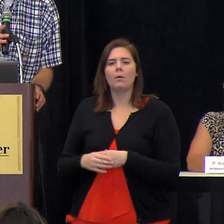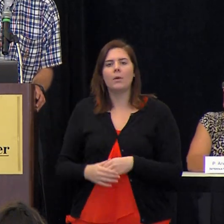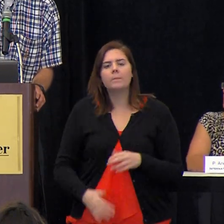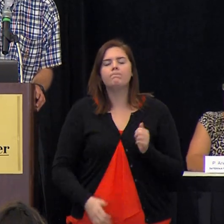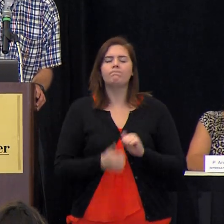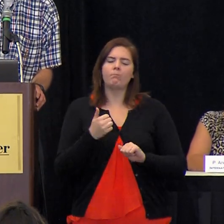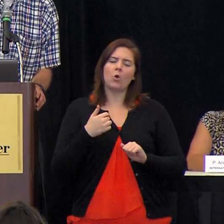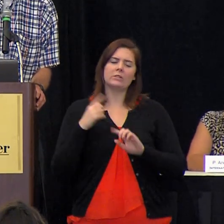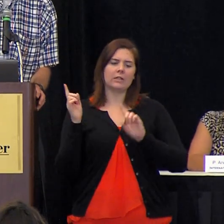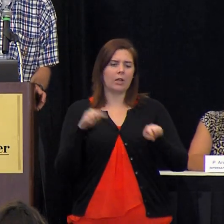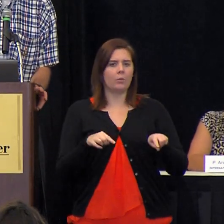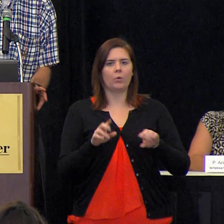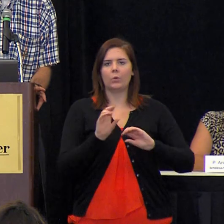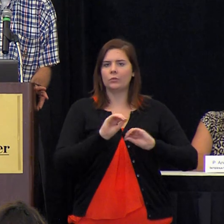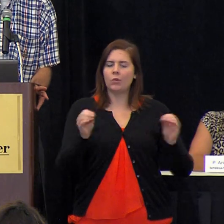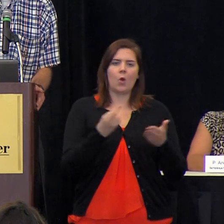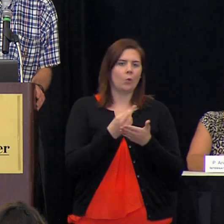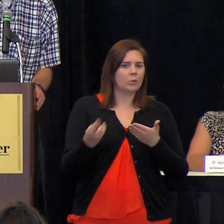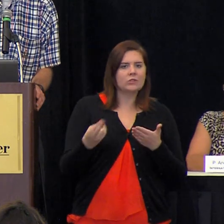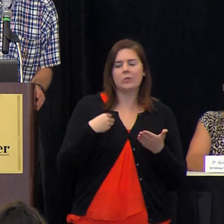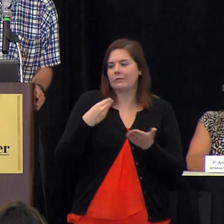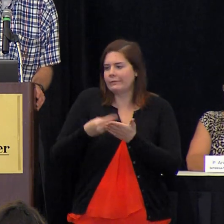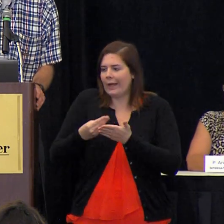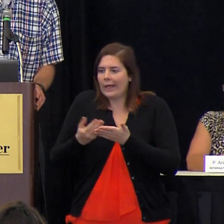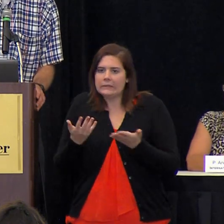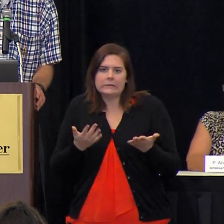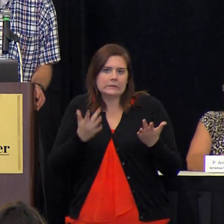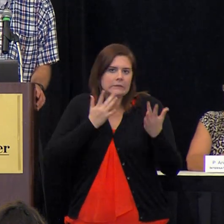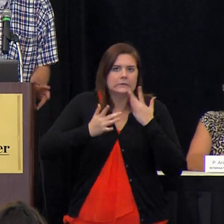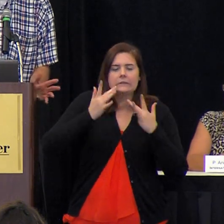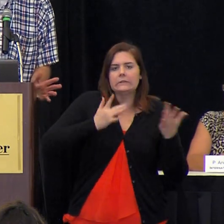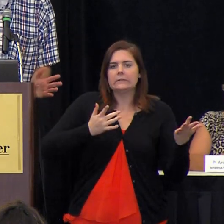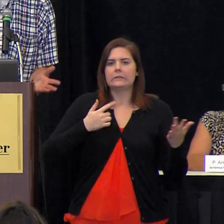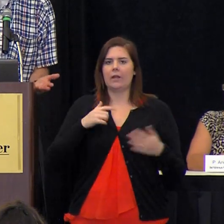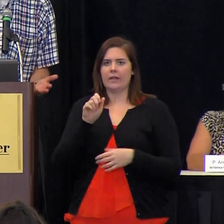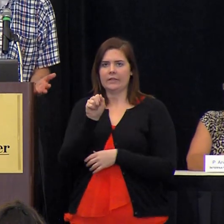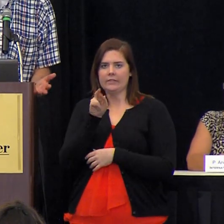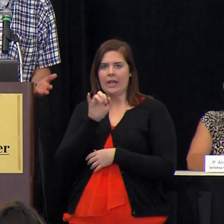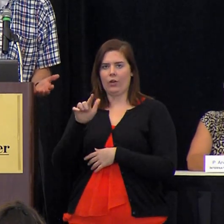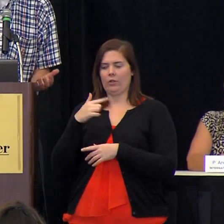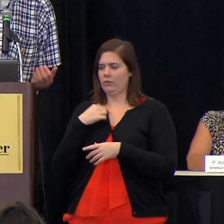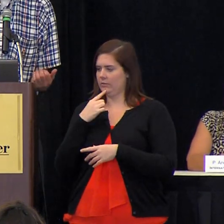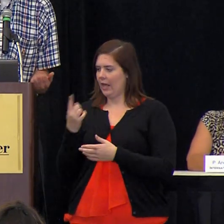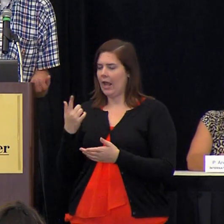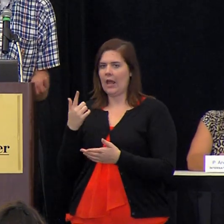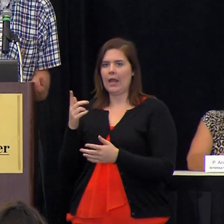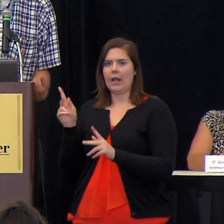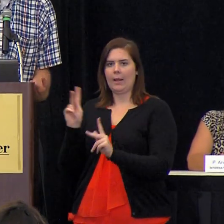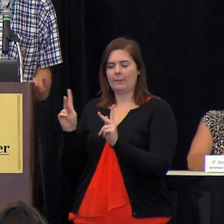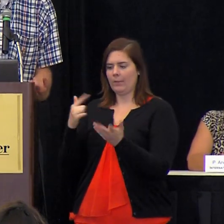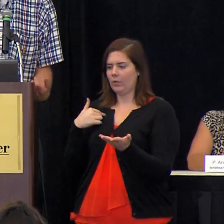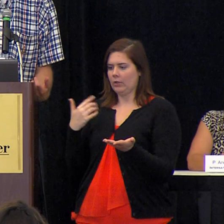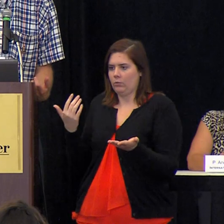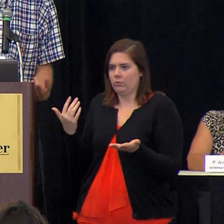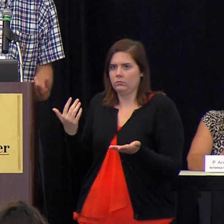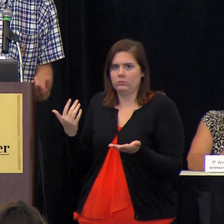they're mostly coming with no resources no funds no money because as ariel mentioned refugees are people that were violently